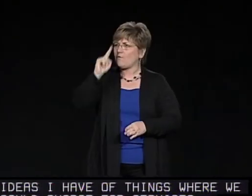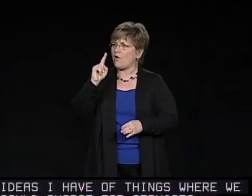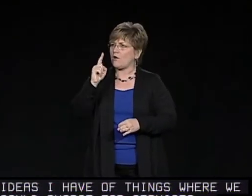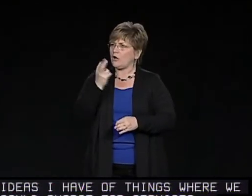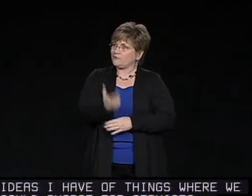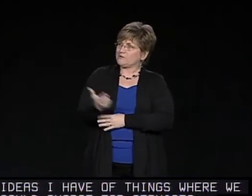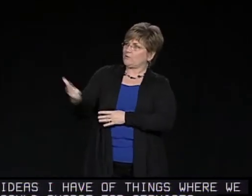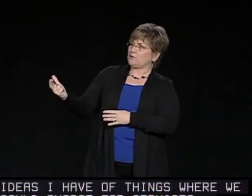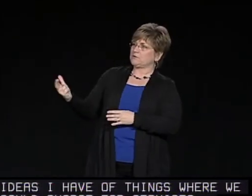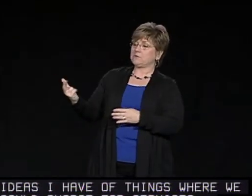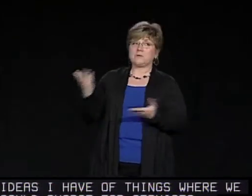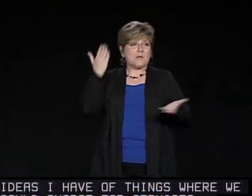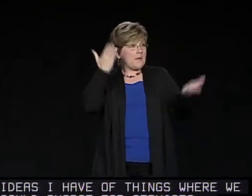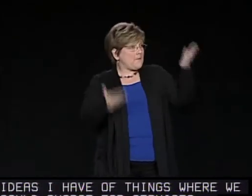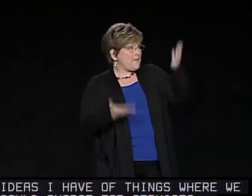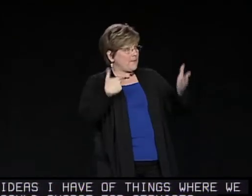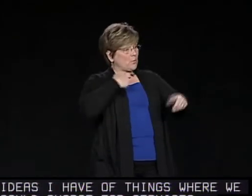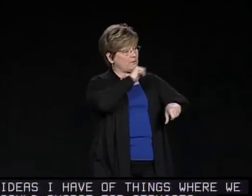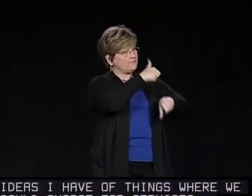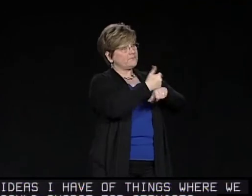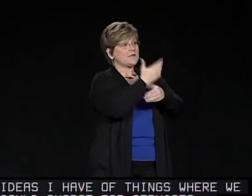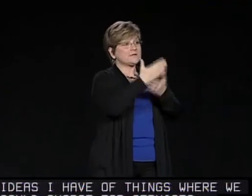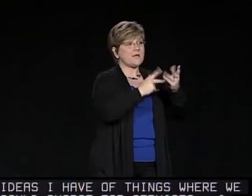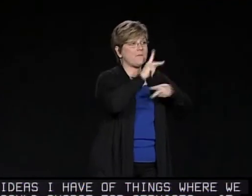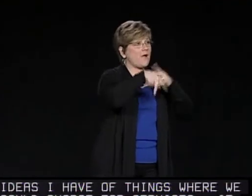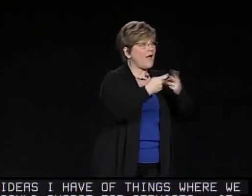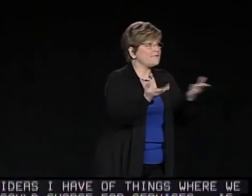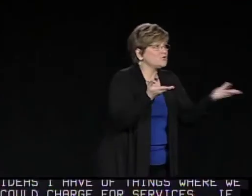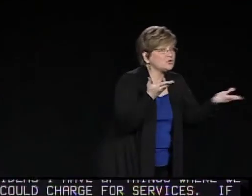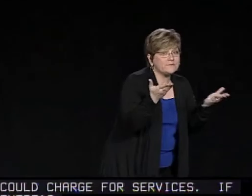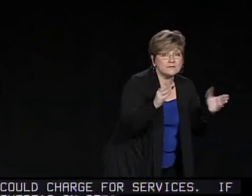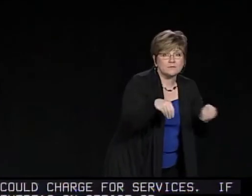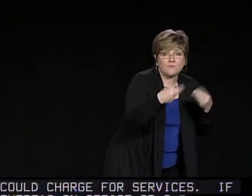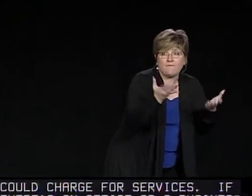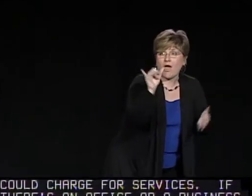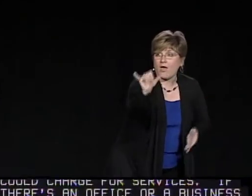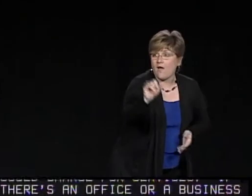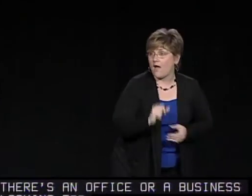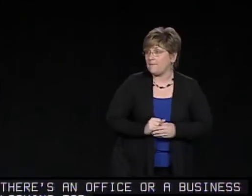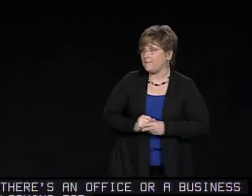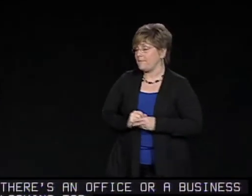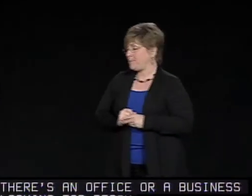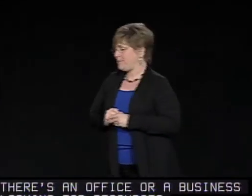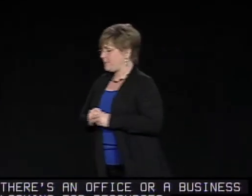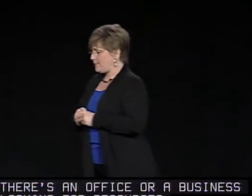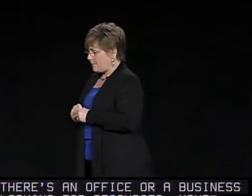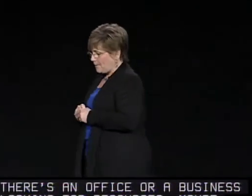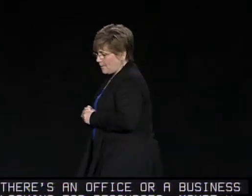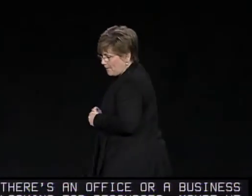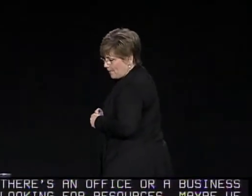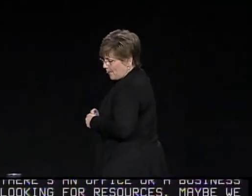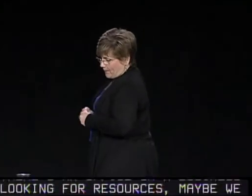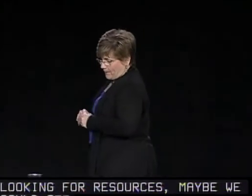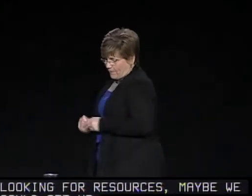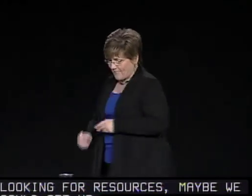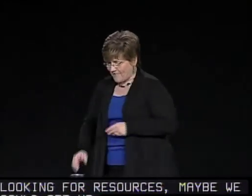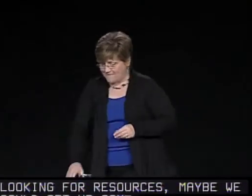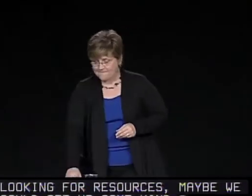If there's an office or a business looking for resources, maybe we could set up some kind of service to provide what they're